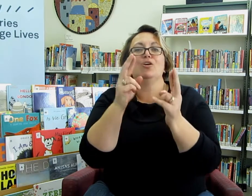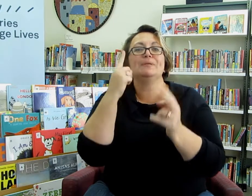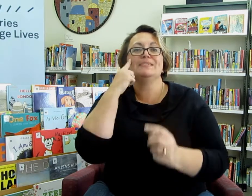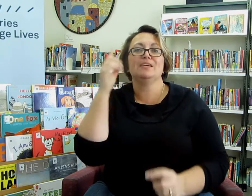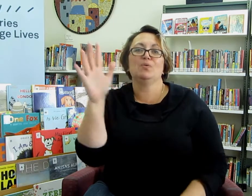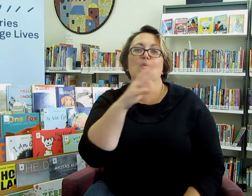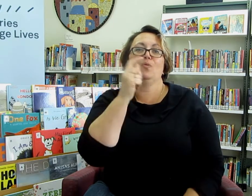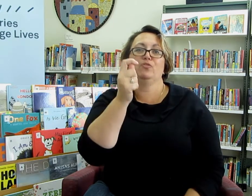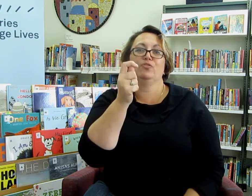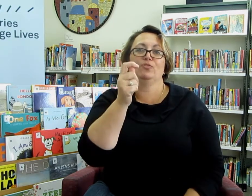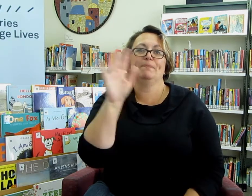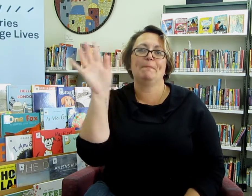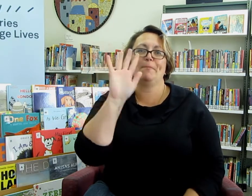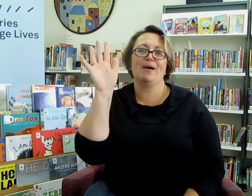hope to see all soon bye